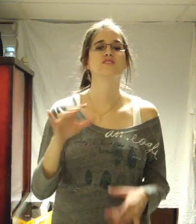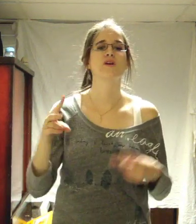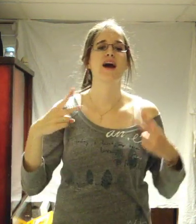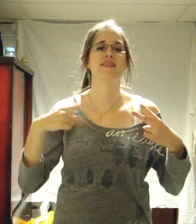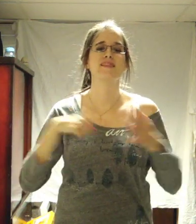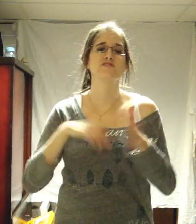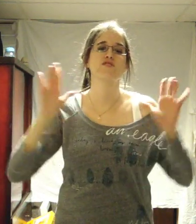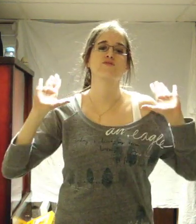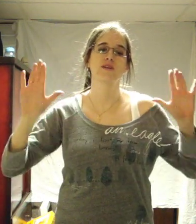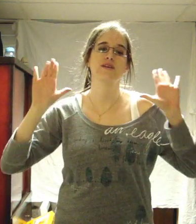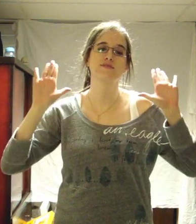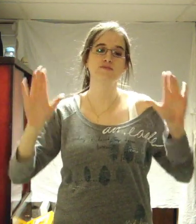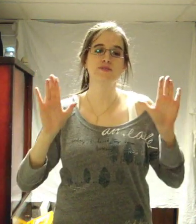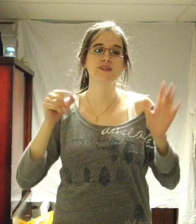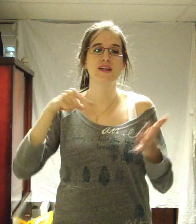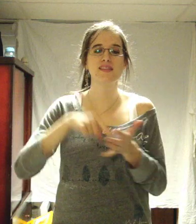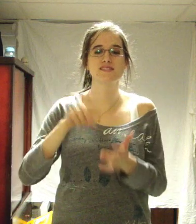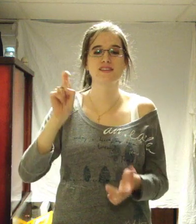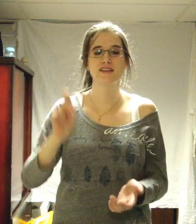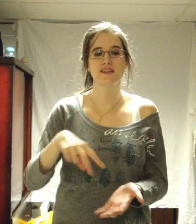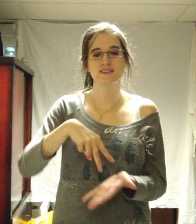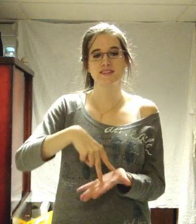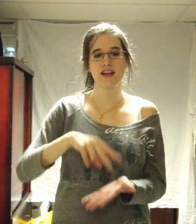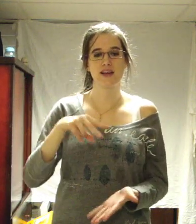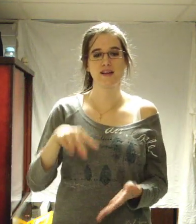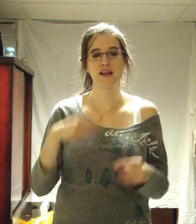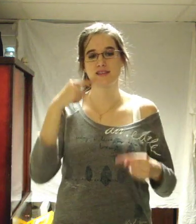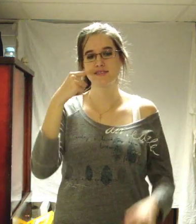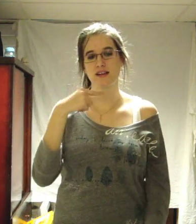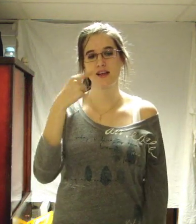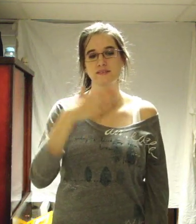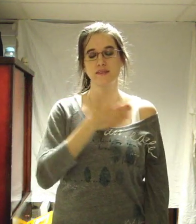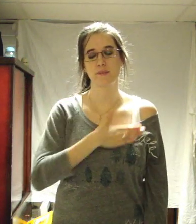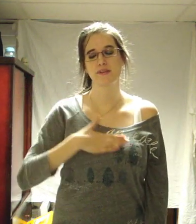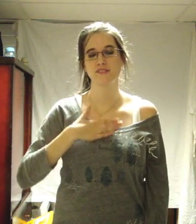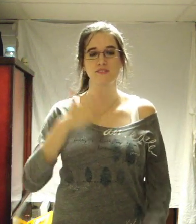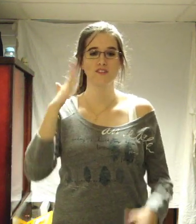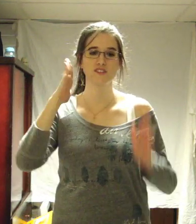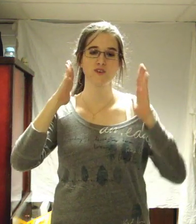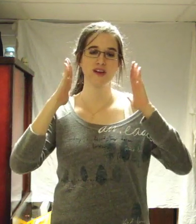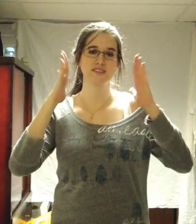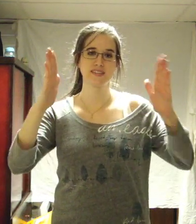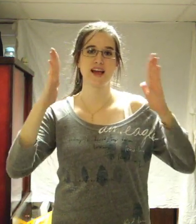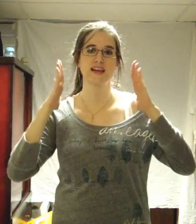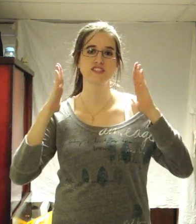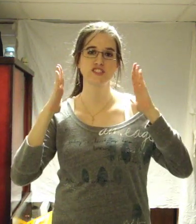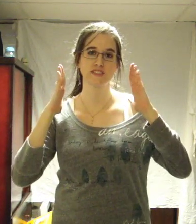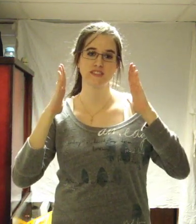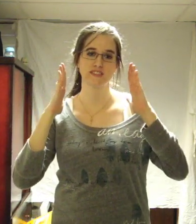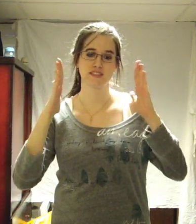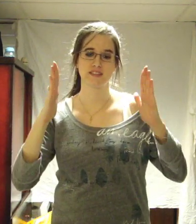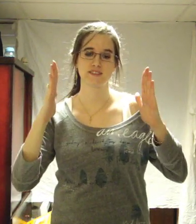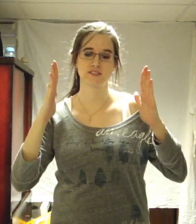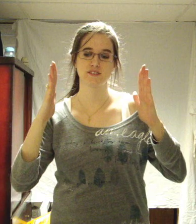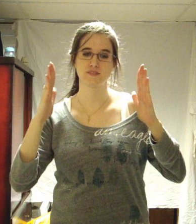Why do I have this incredible need to stand up and say please pay attention